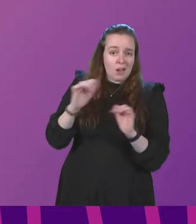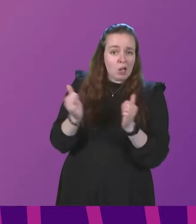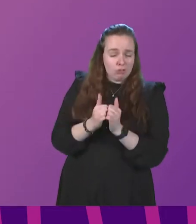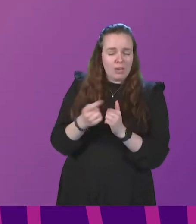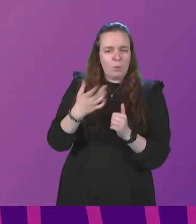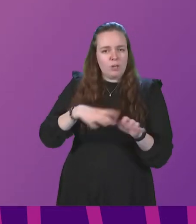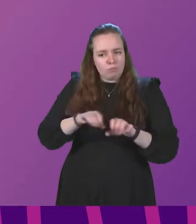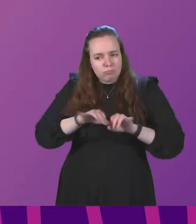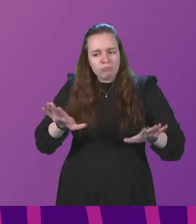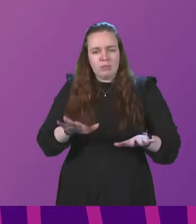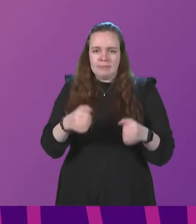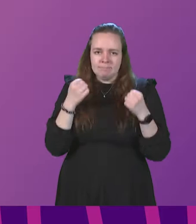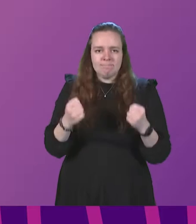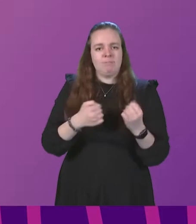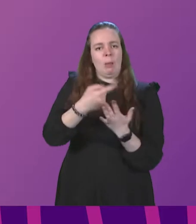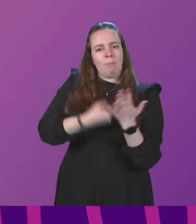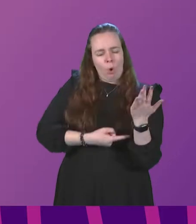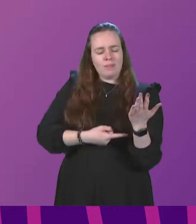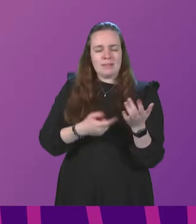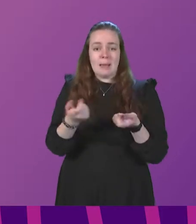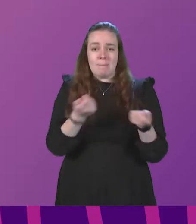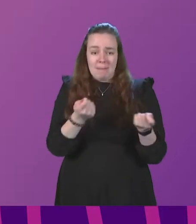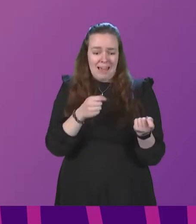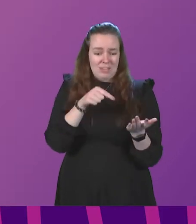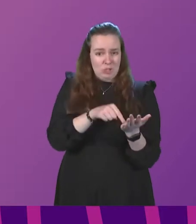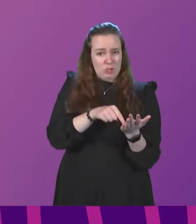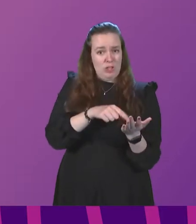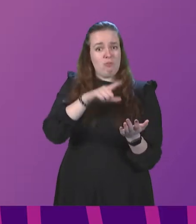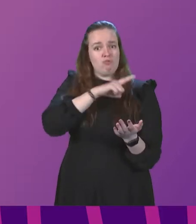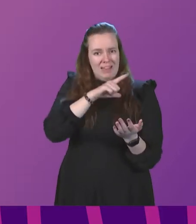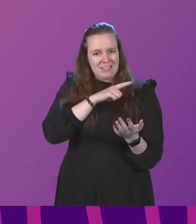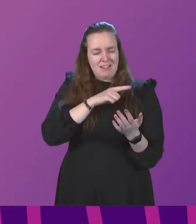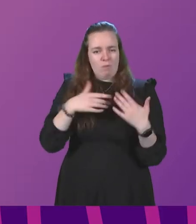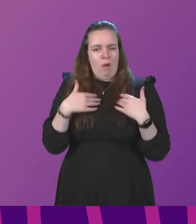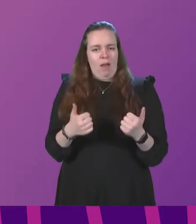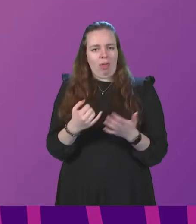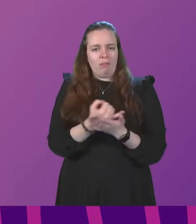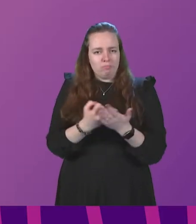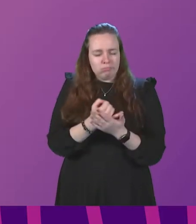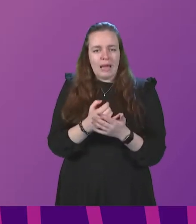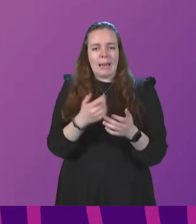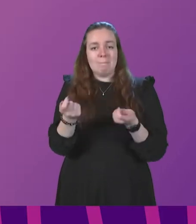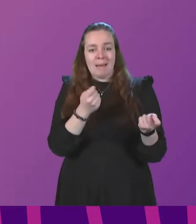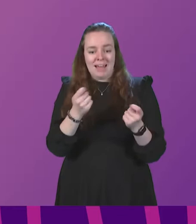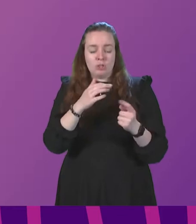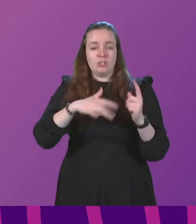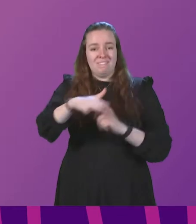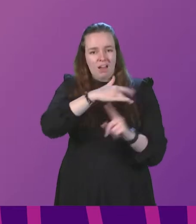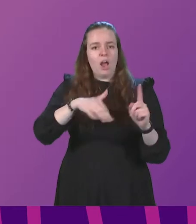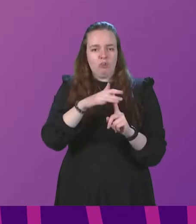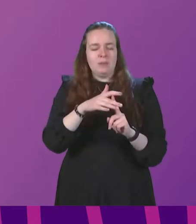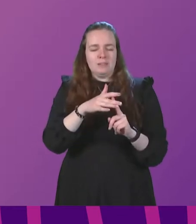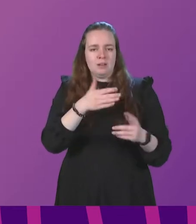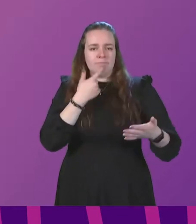to implement bold policies which address the root cause of poor health and tackle unhealthy environments by restricting the promotion and availability